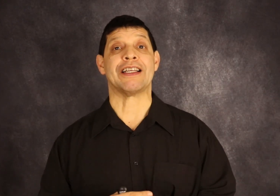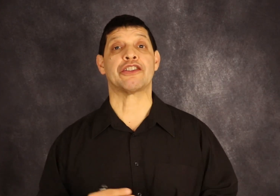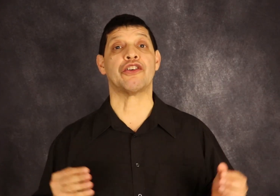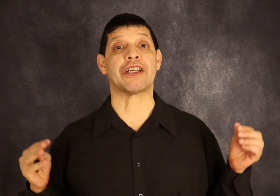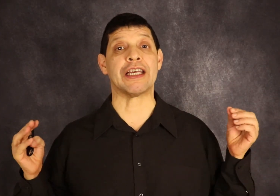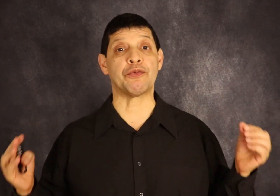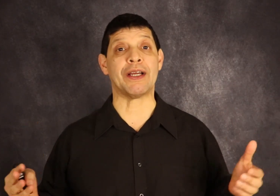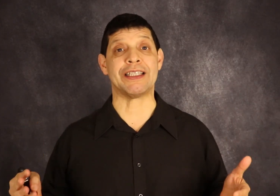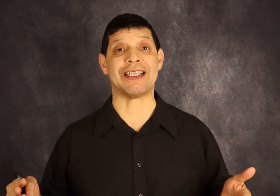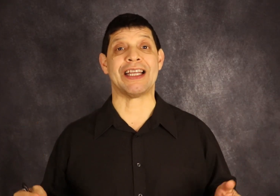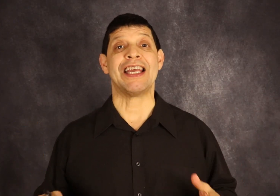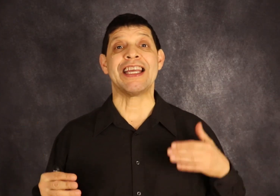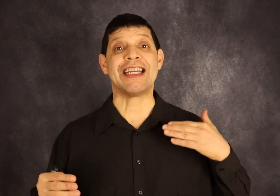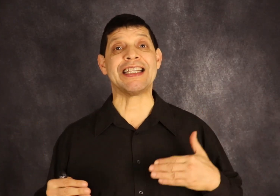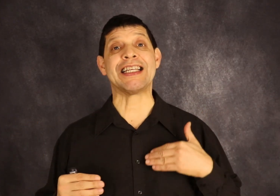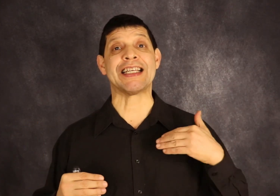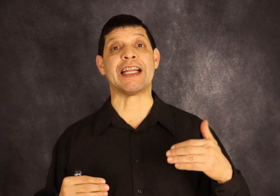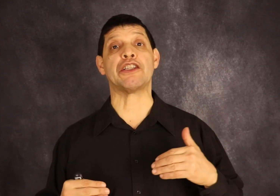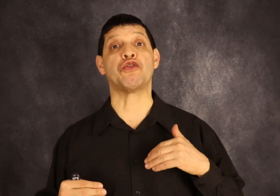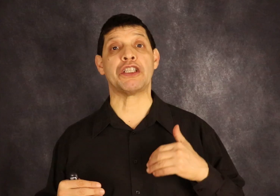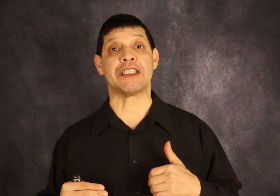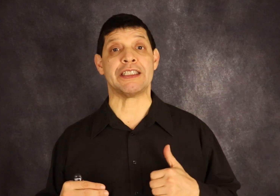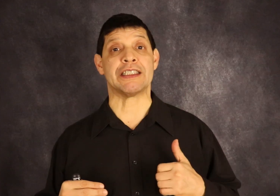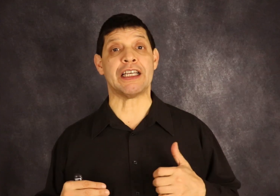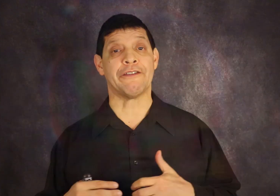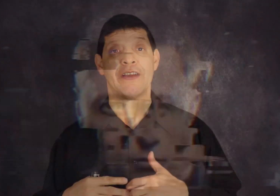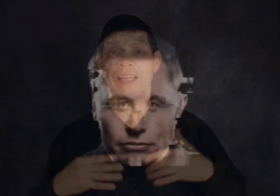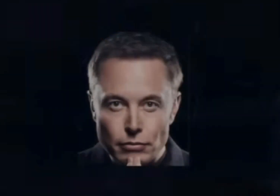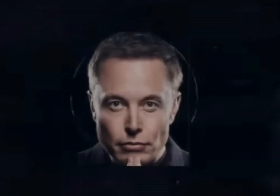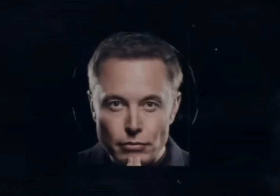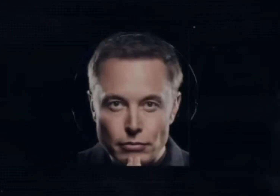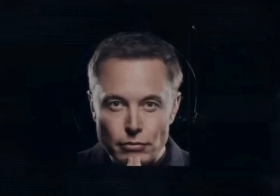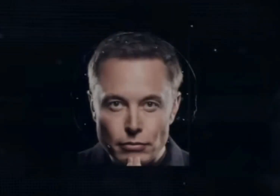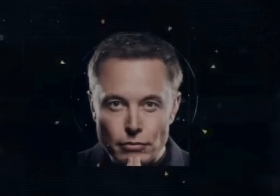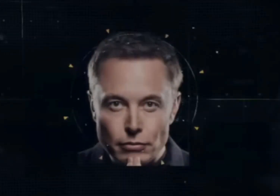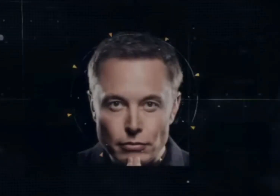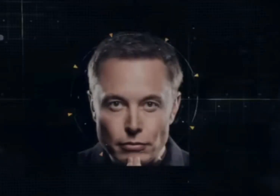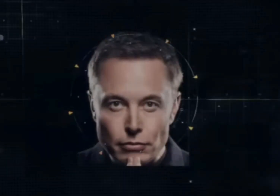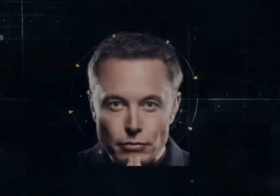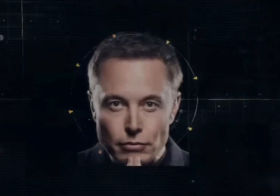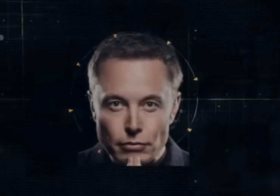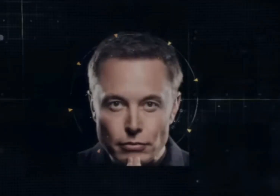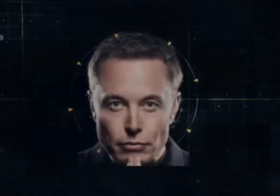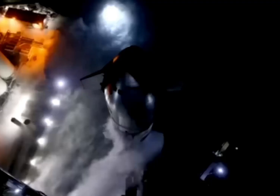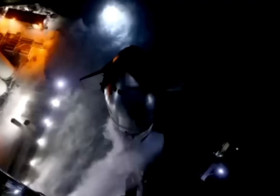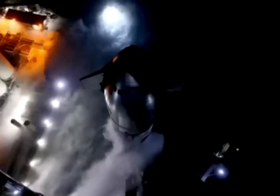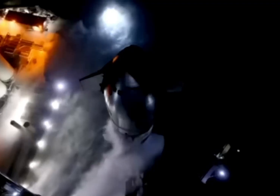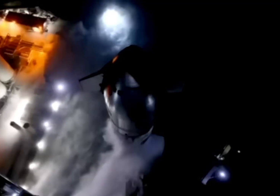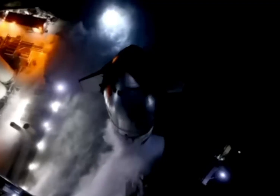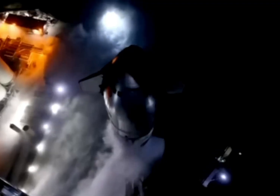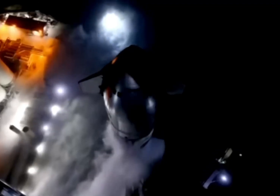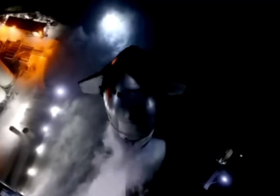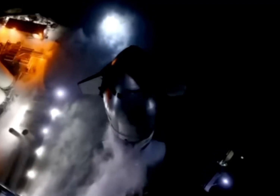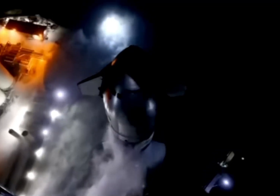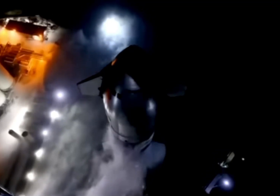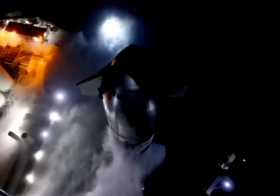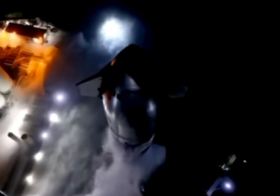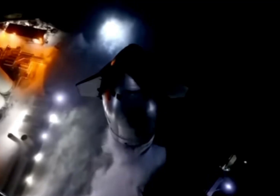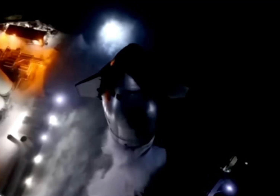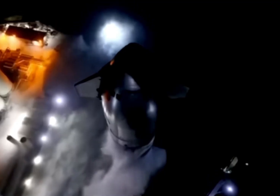So guess what he did? He decided to teach himself. When Elon started SpaceX, he didn't know a thing about rockets. But that